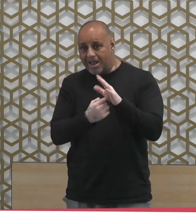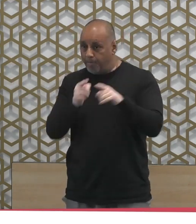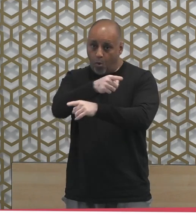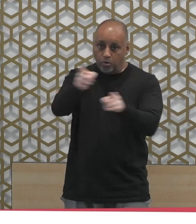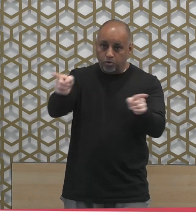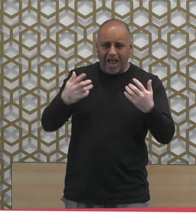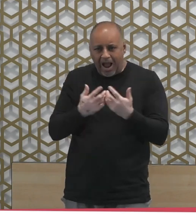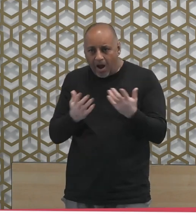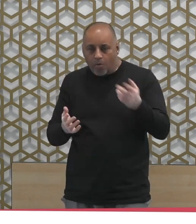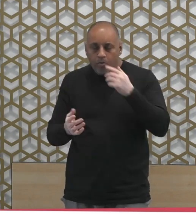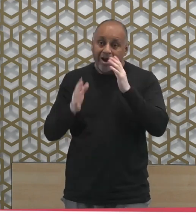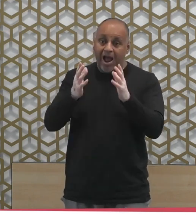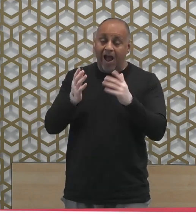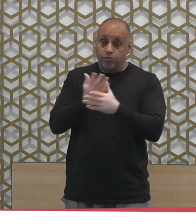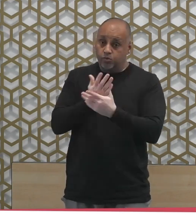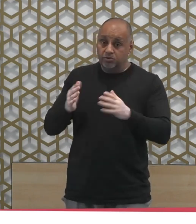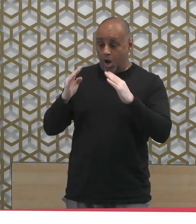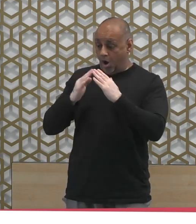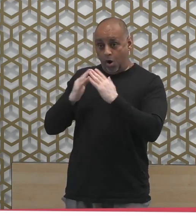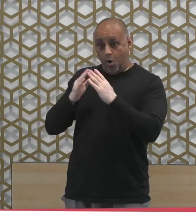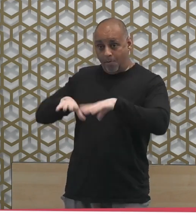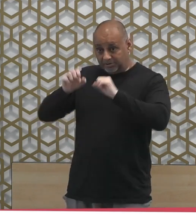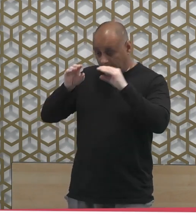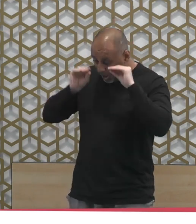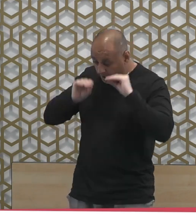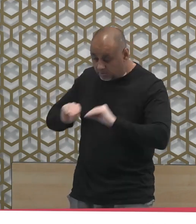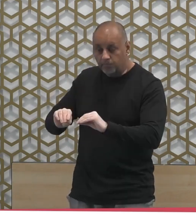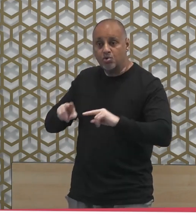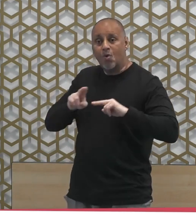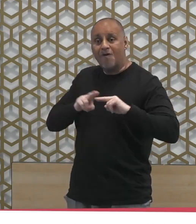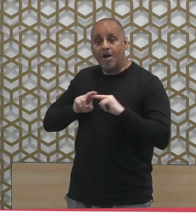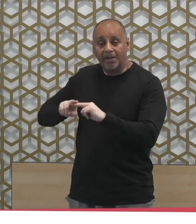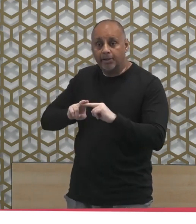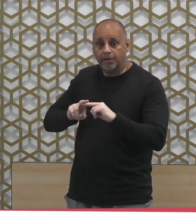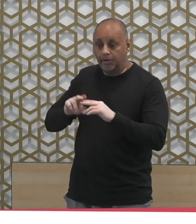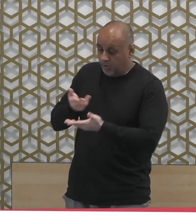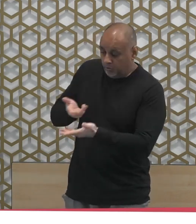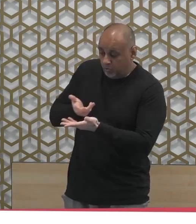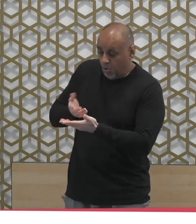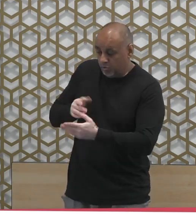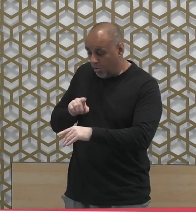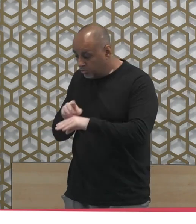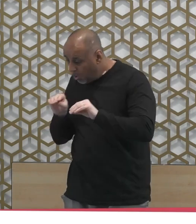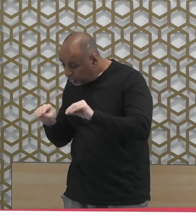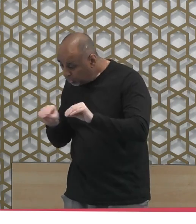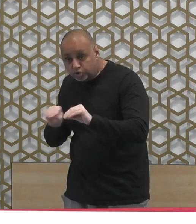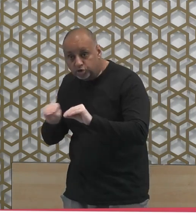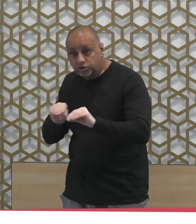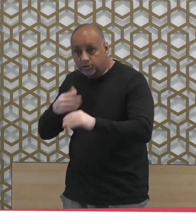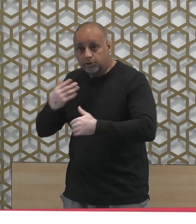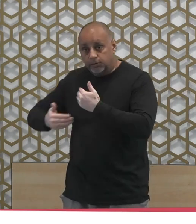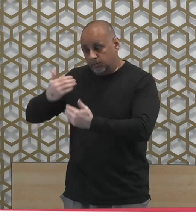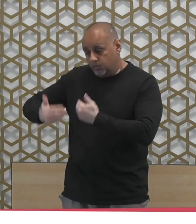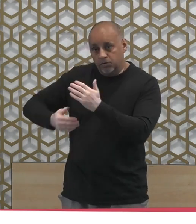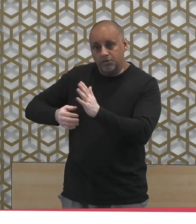starting at home with ourselves and our families and those who are beloved to us and then slowly working out these principles will